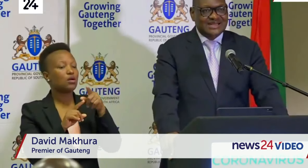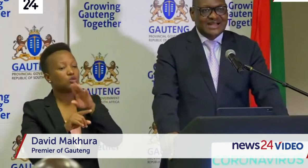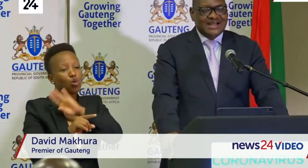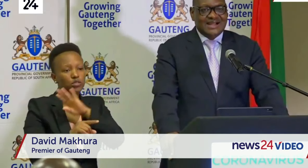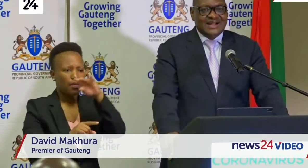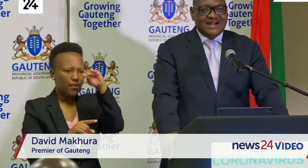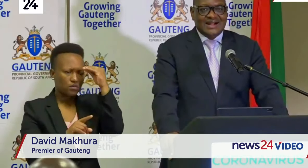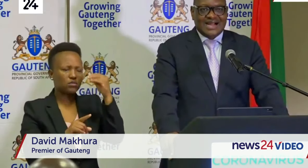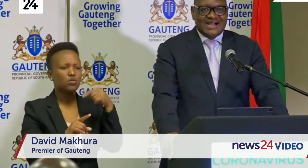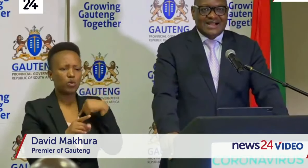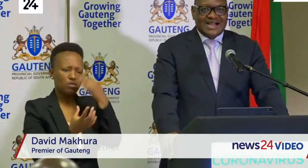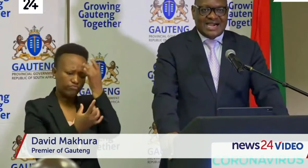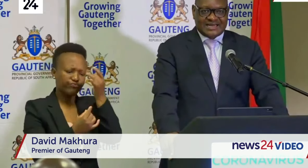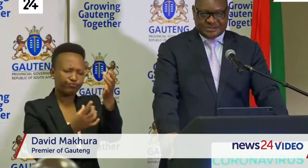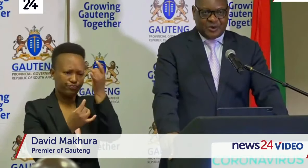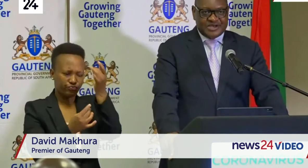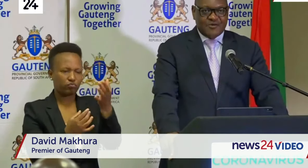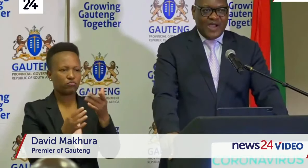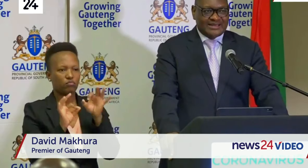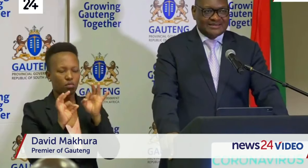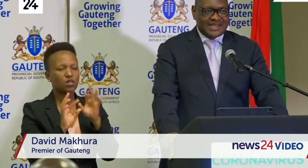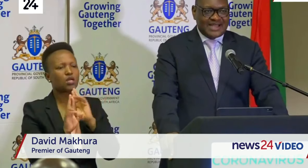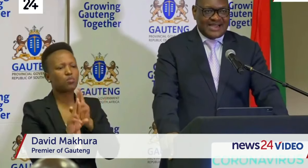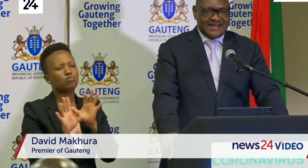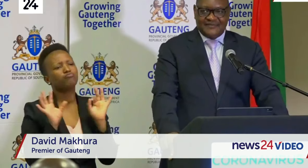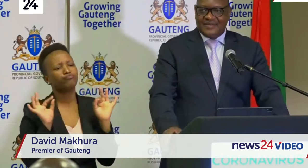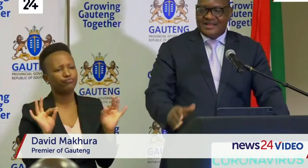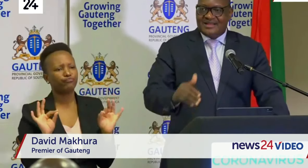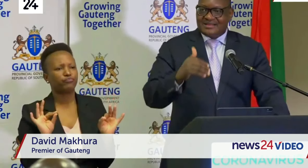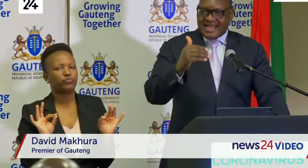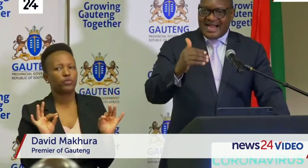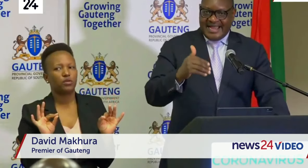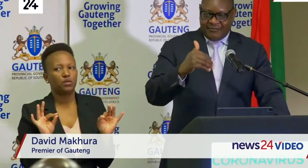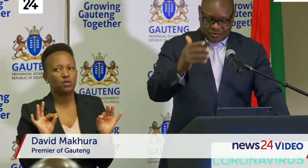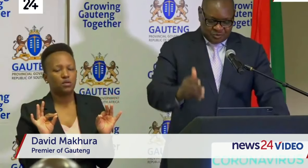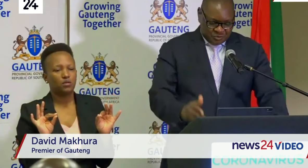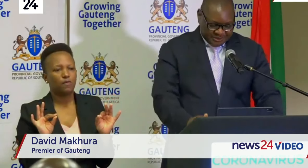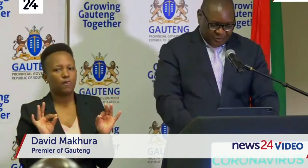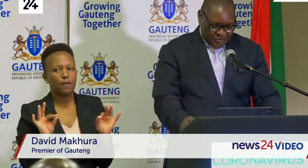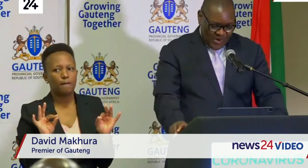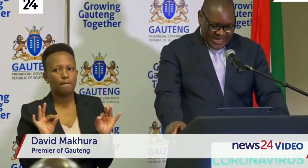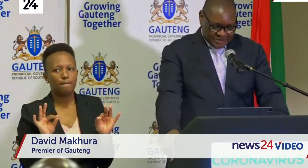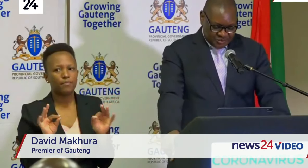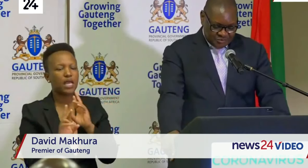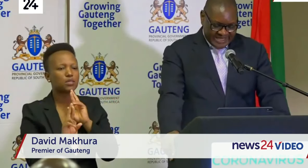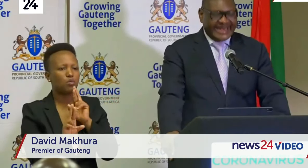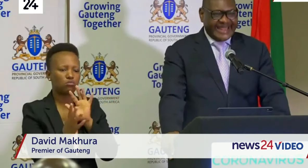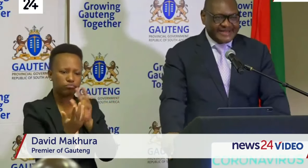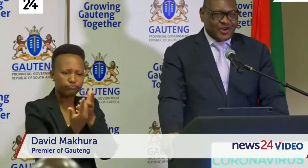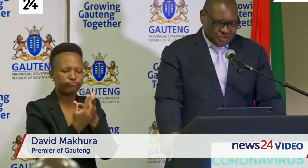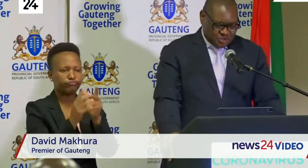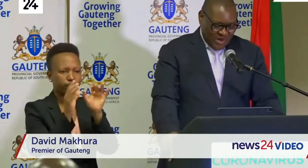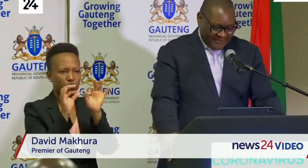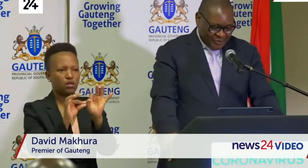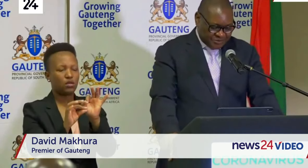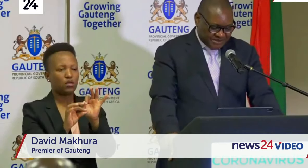are responding well, they are able to respond well to the need